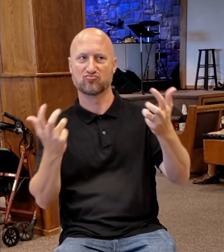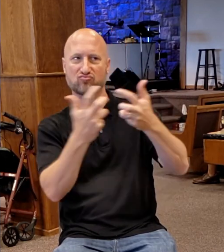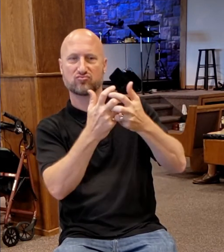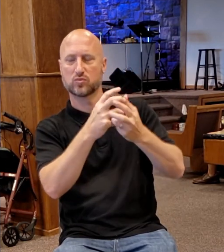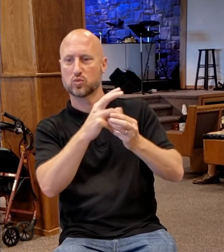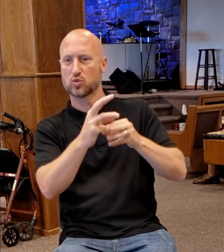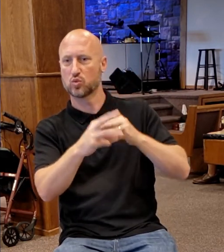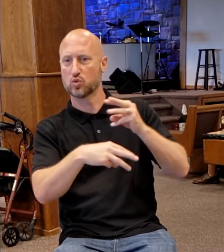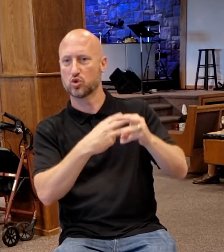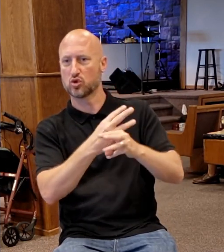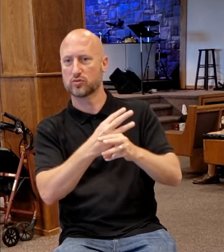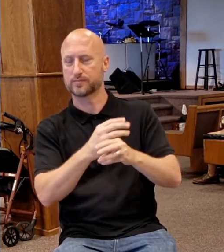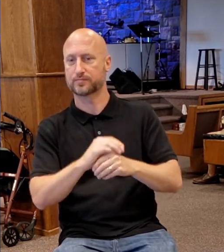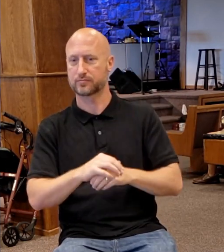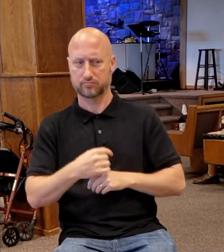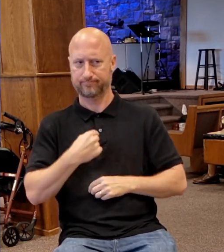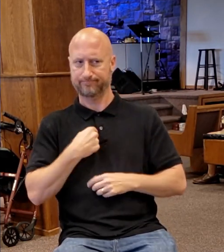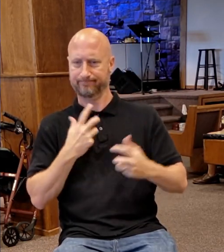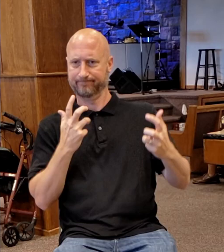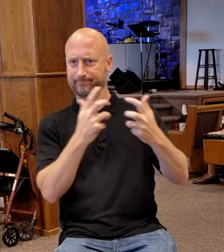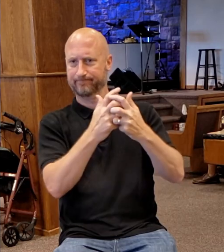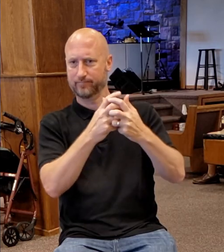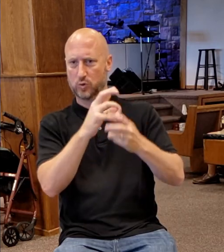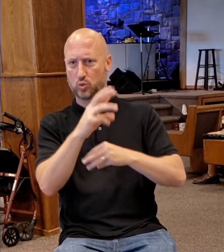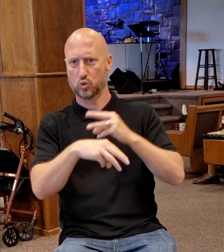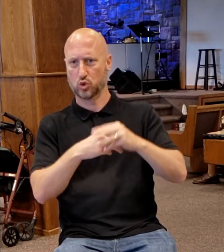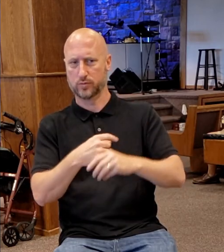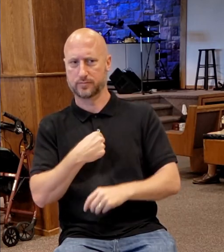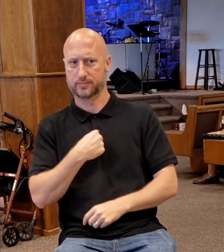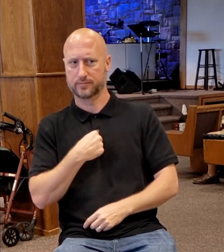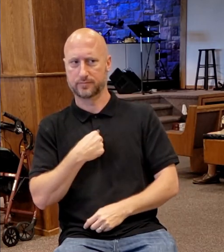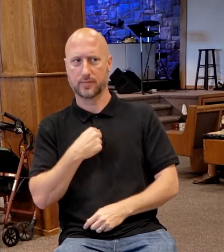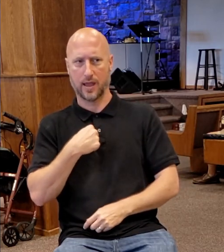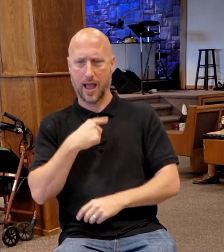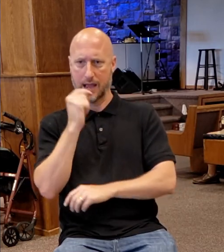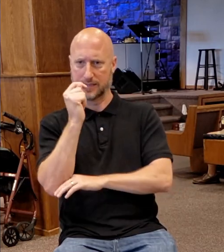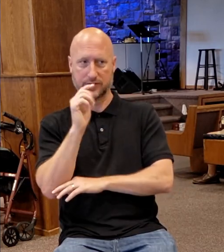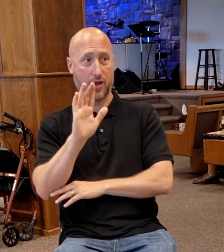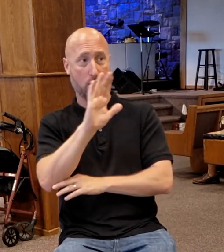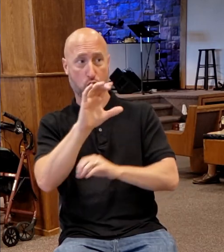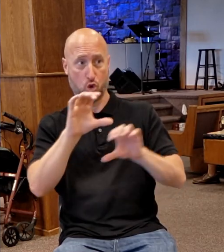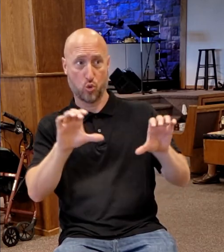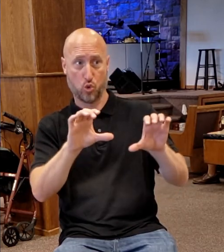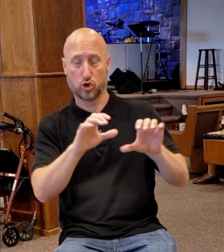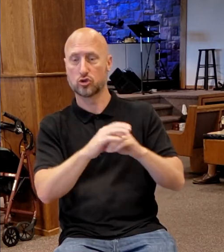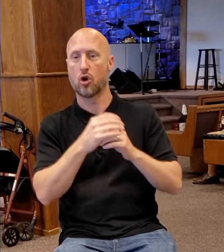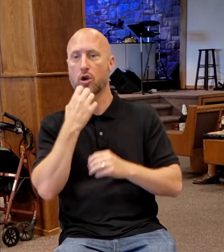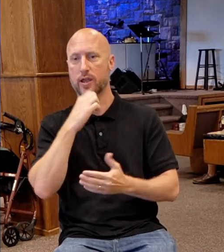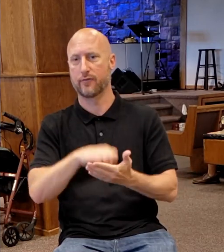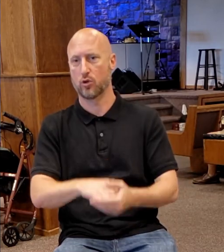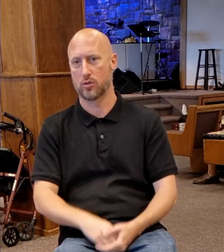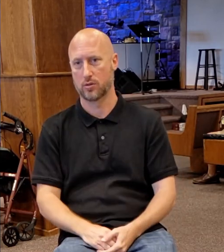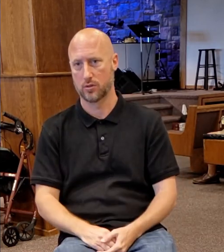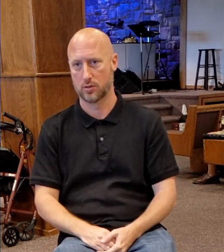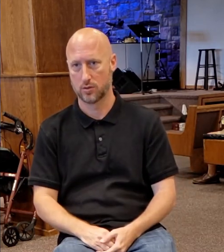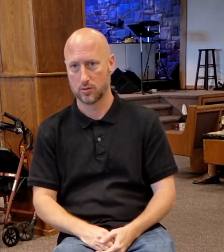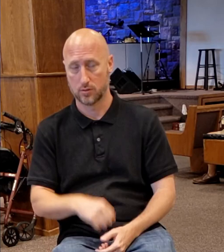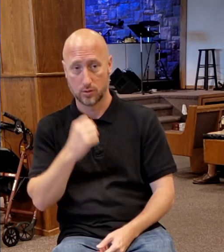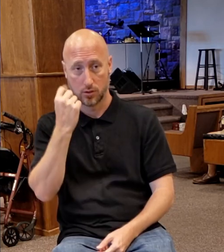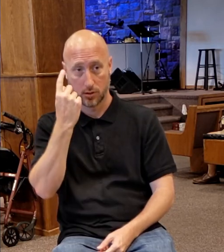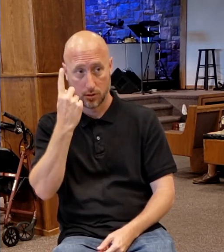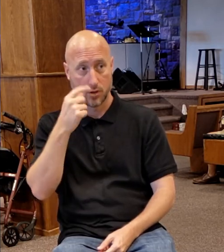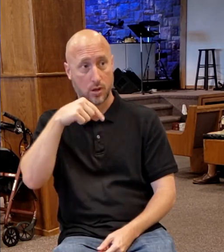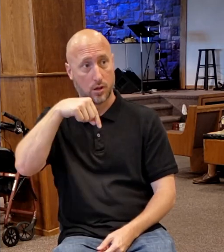testify of it that the works thereof are evil. Now, understand in this world, if you